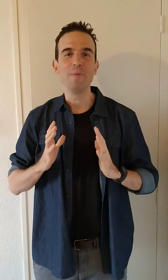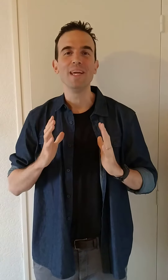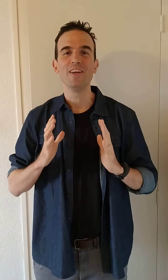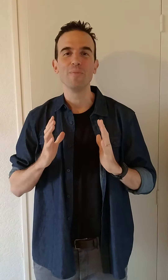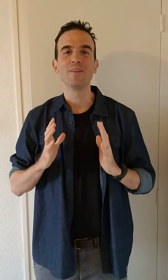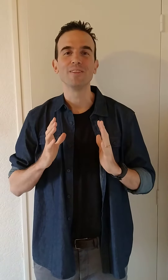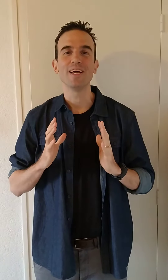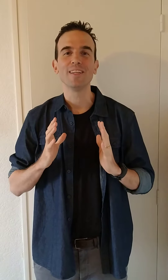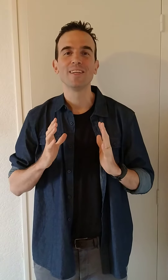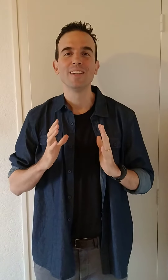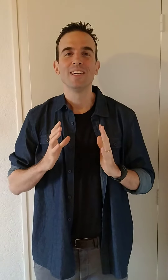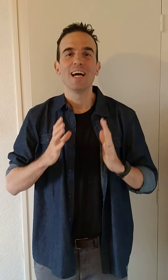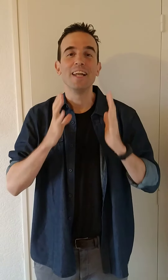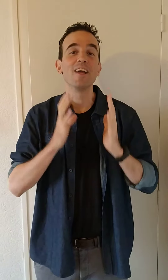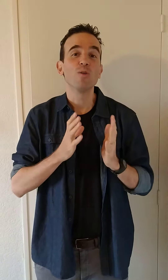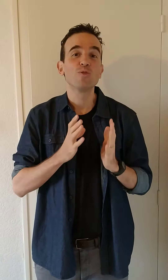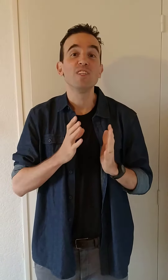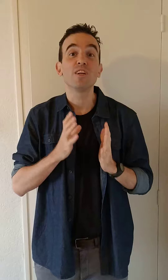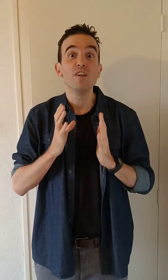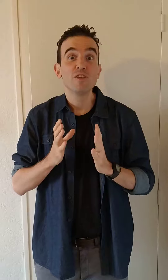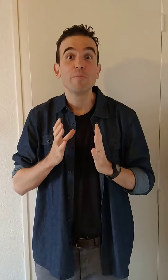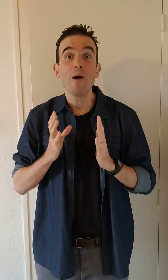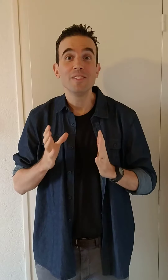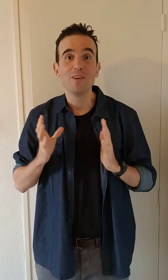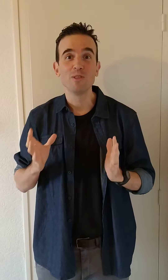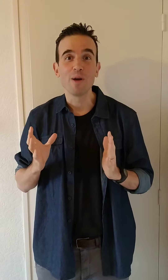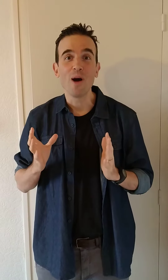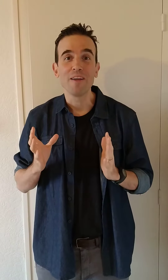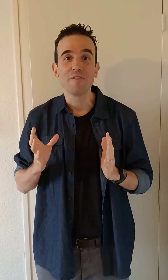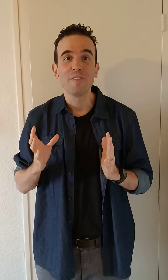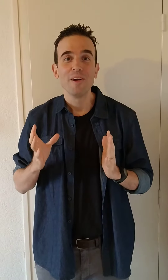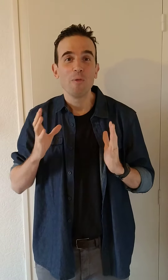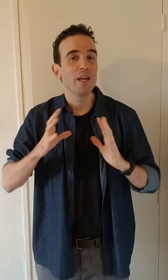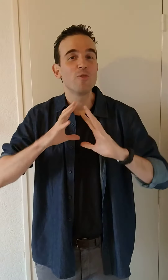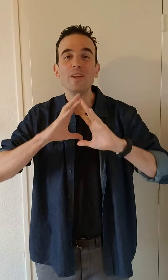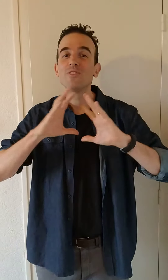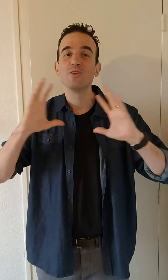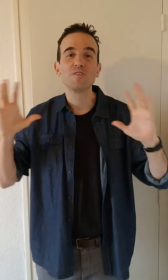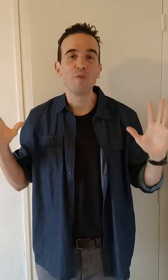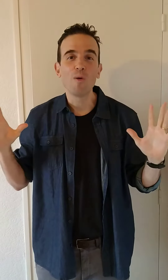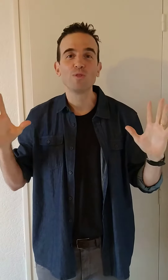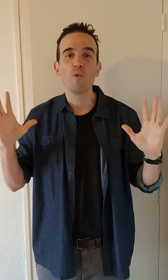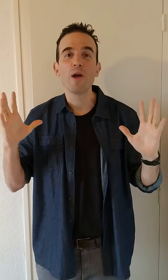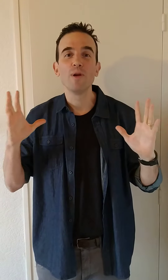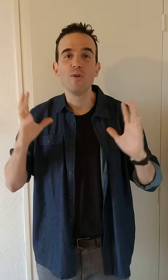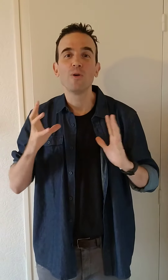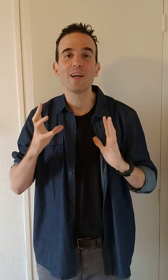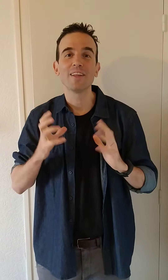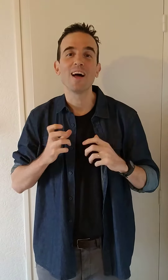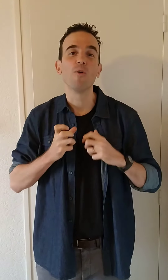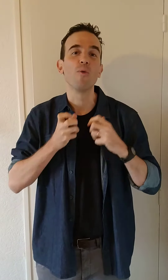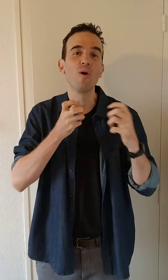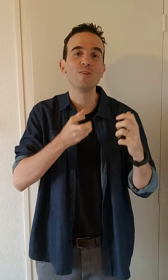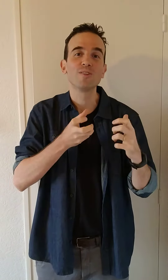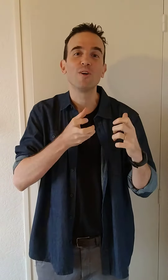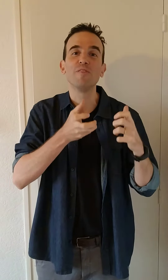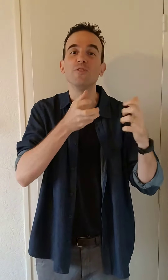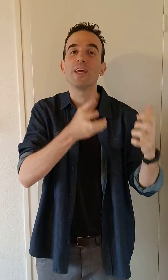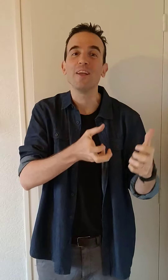be in a better state. And I also did Conscious Parenting with my wife, where it really transforms the way we look at our roles of educator